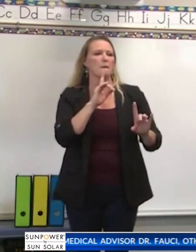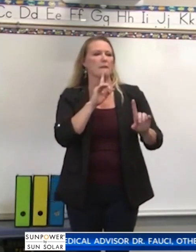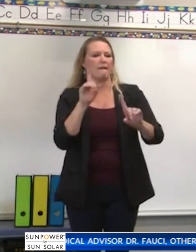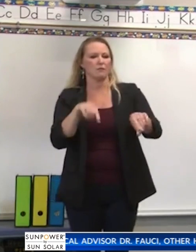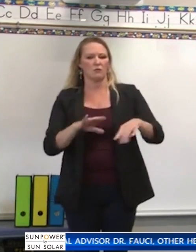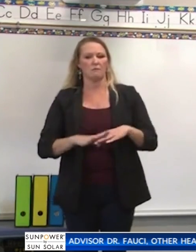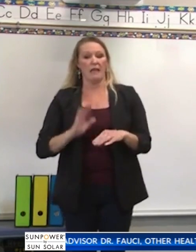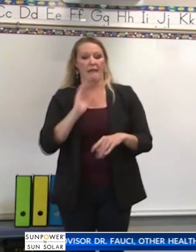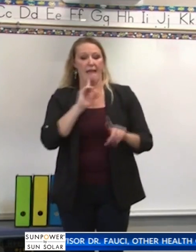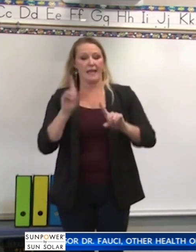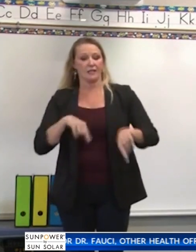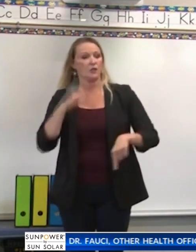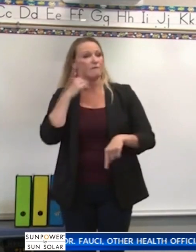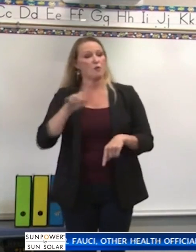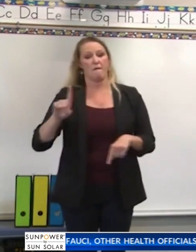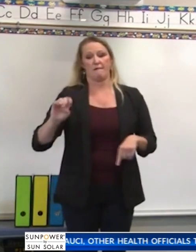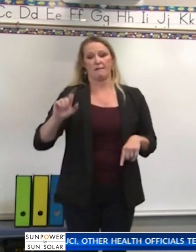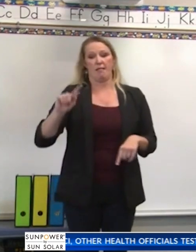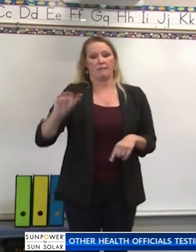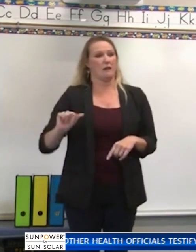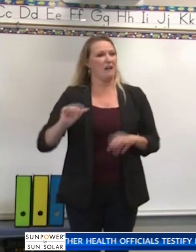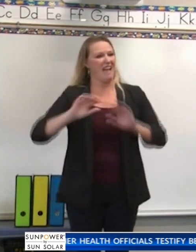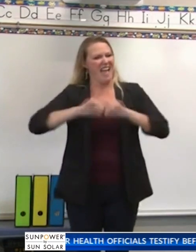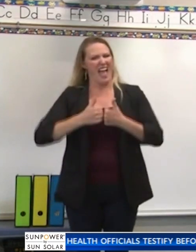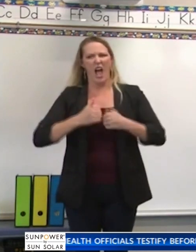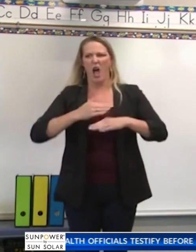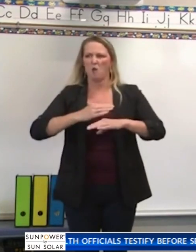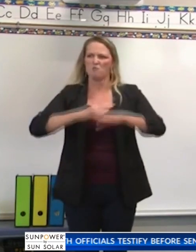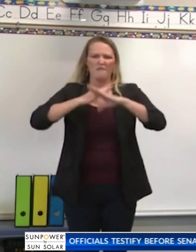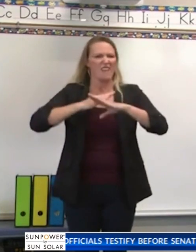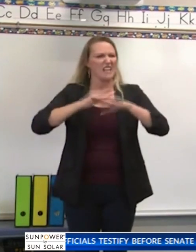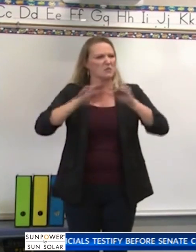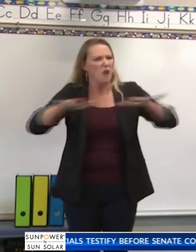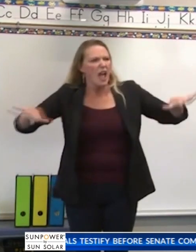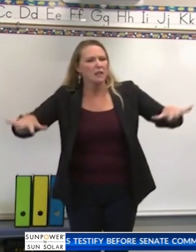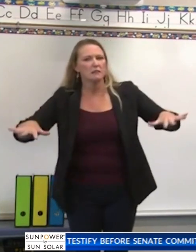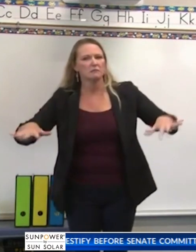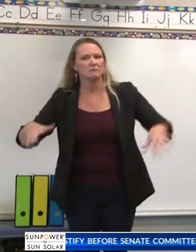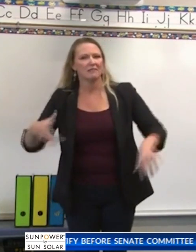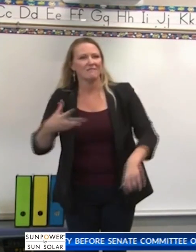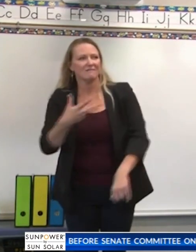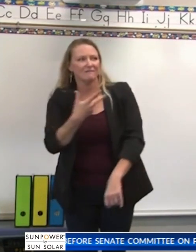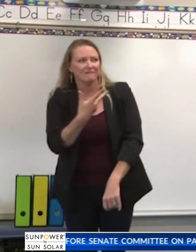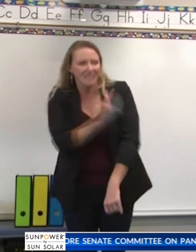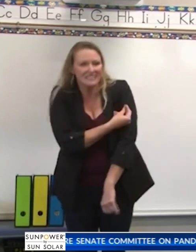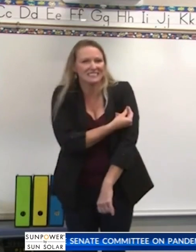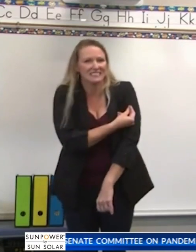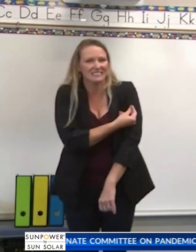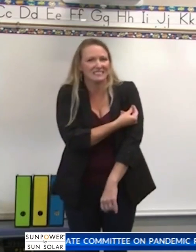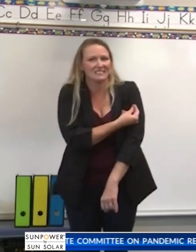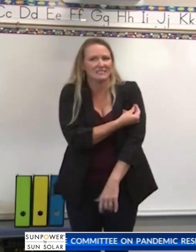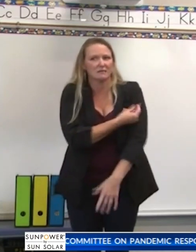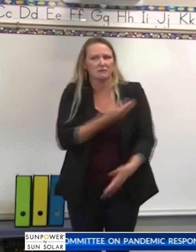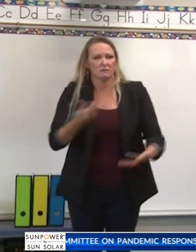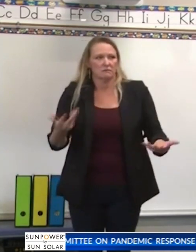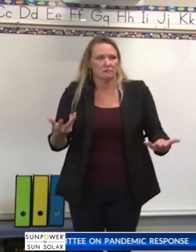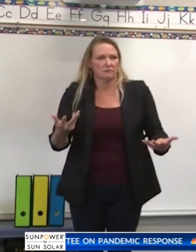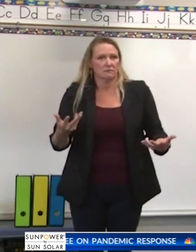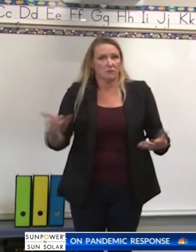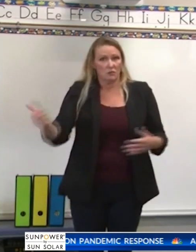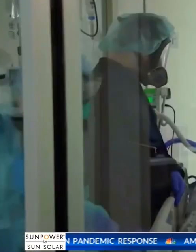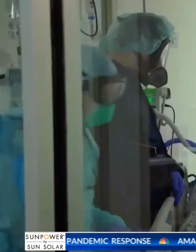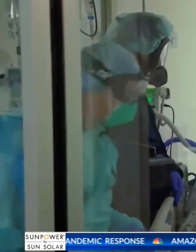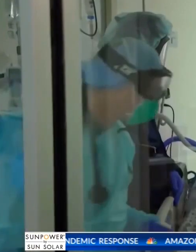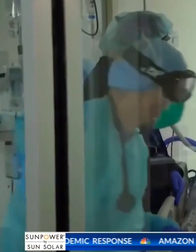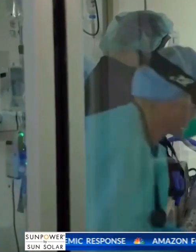California. He spoke inside of a school in Tulare County where the vaccination rate is below the state average. We don't have to have masking if we all got